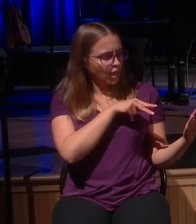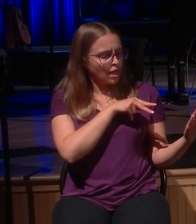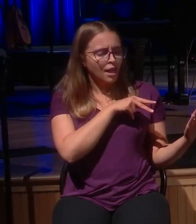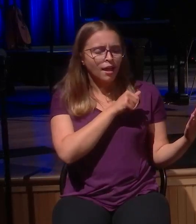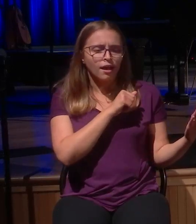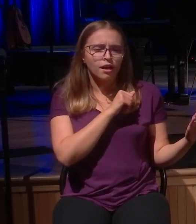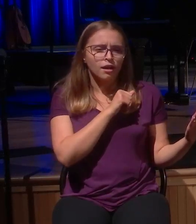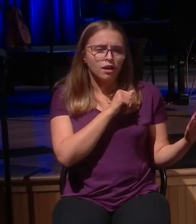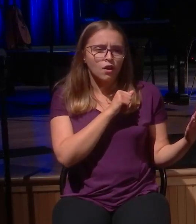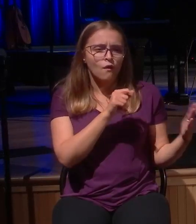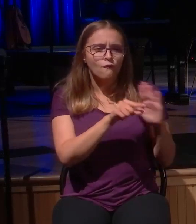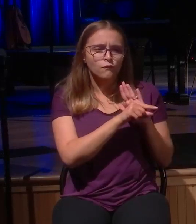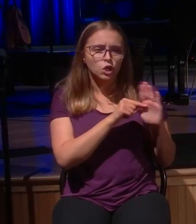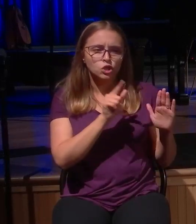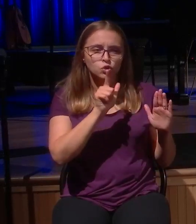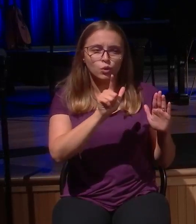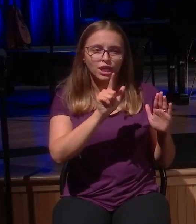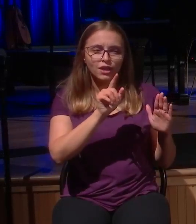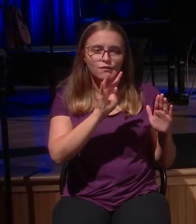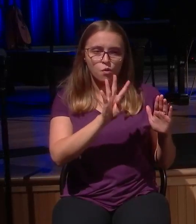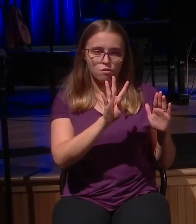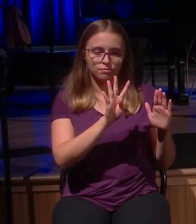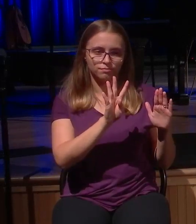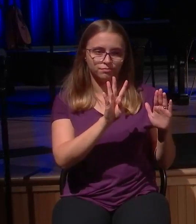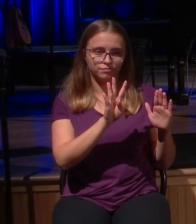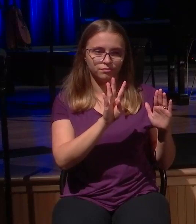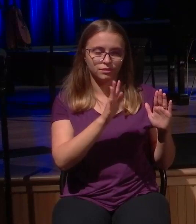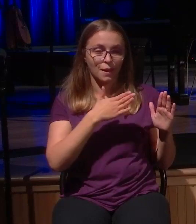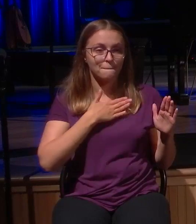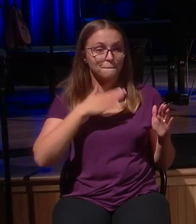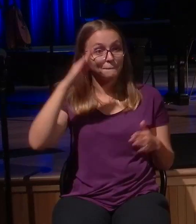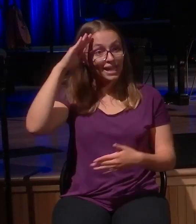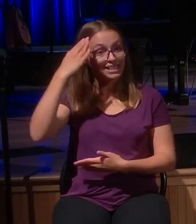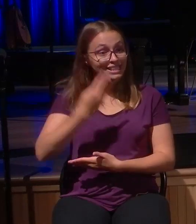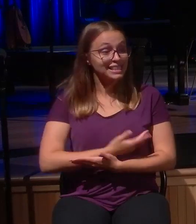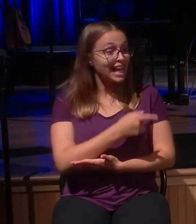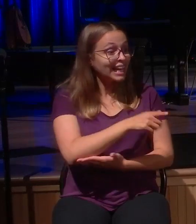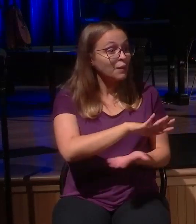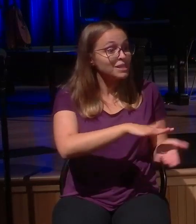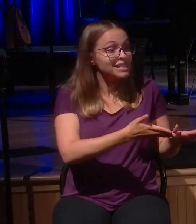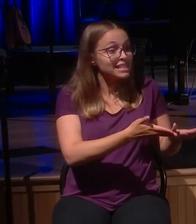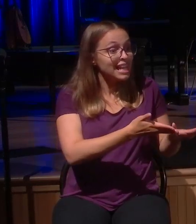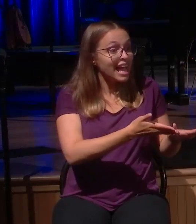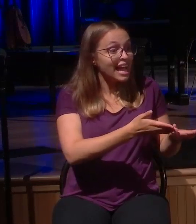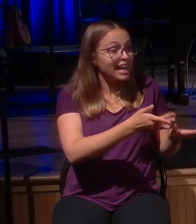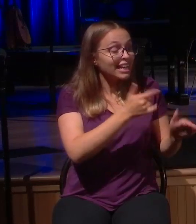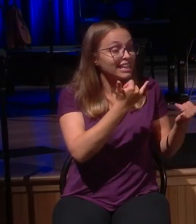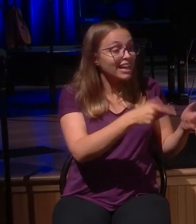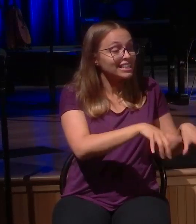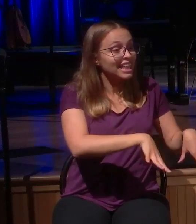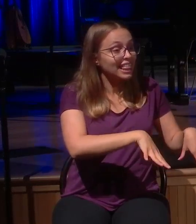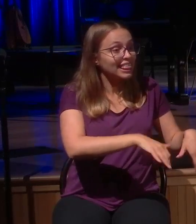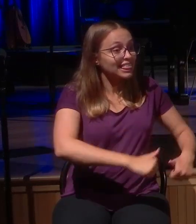Verse 24. My son was dead. He's alive. He's lost. He's found. And they began to what?